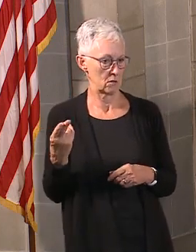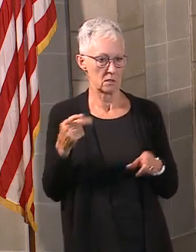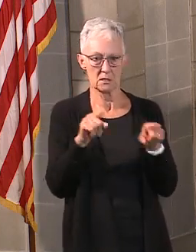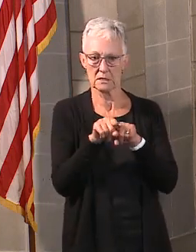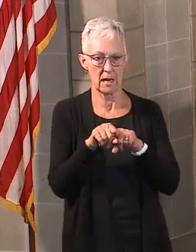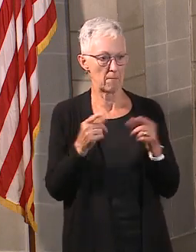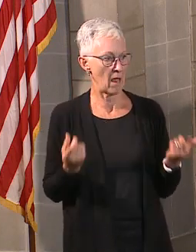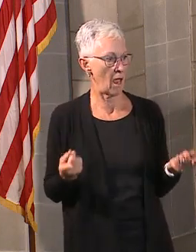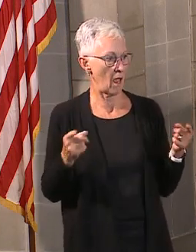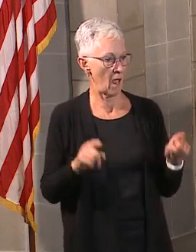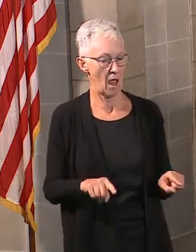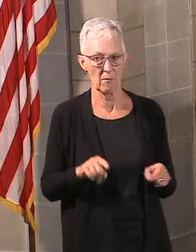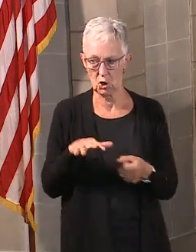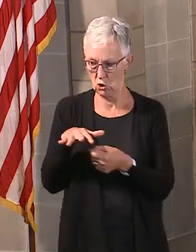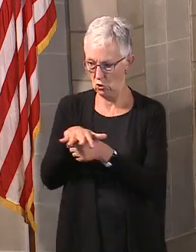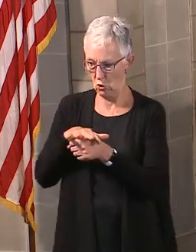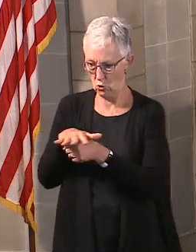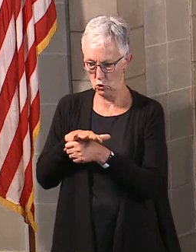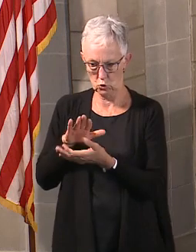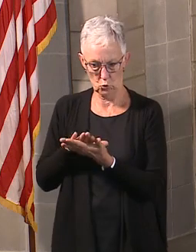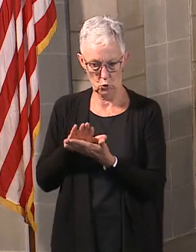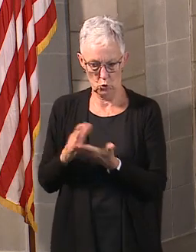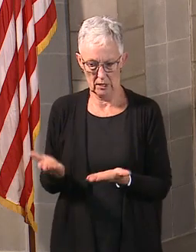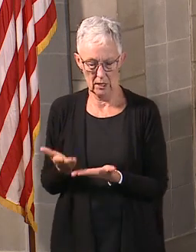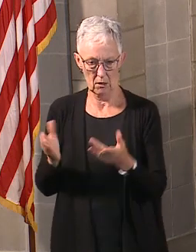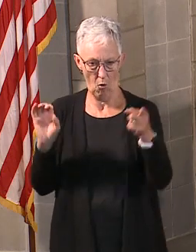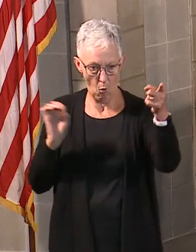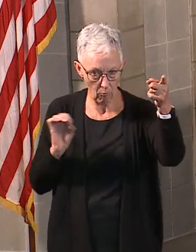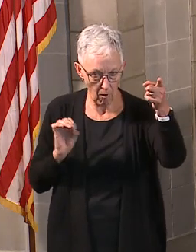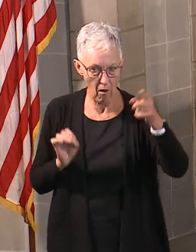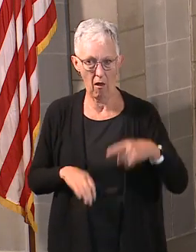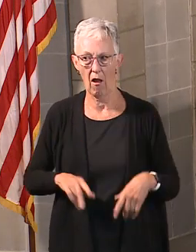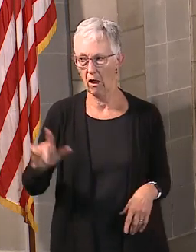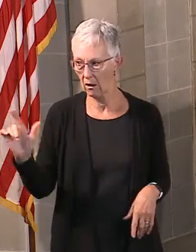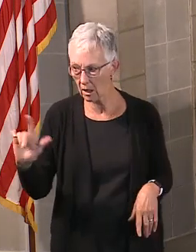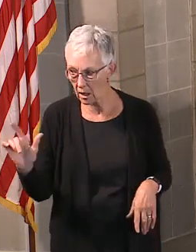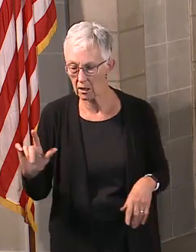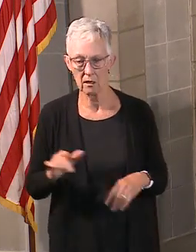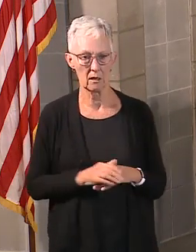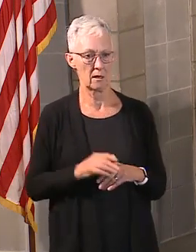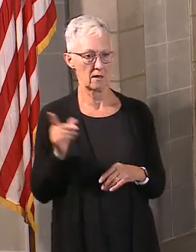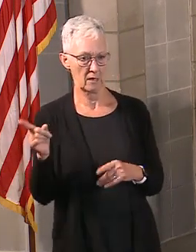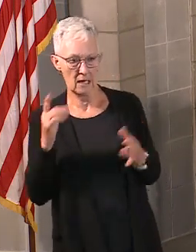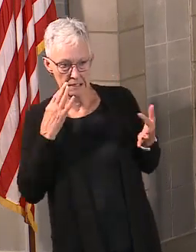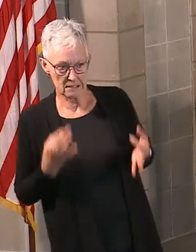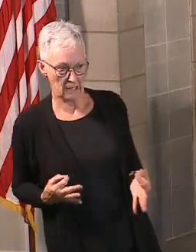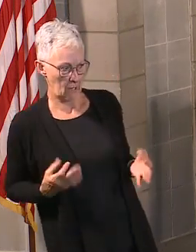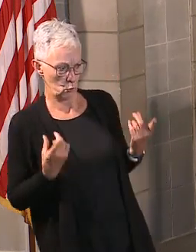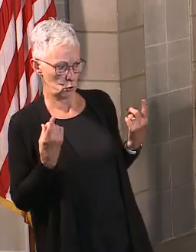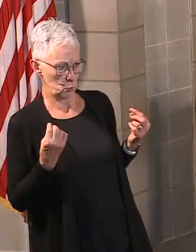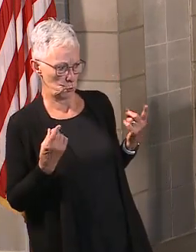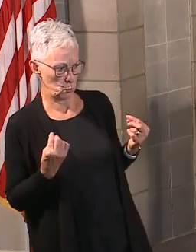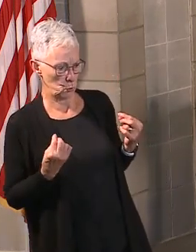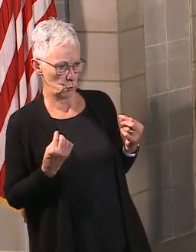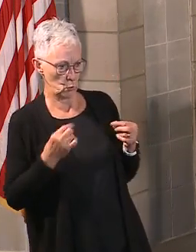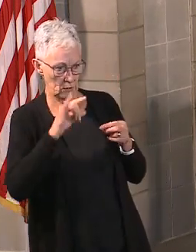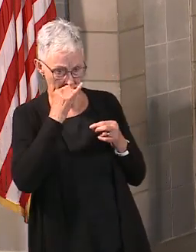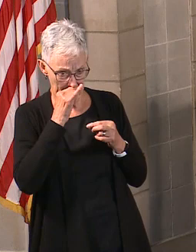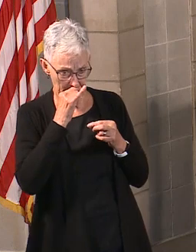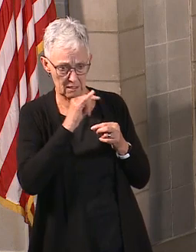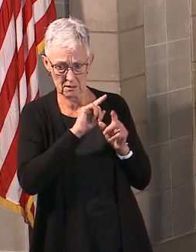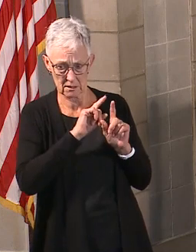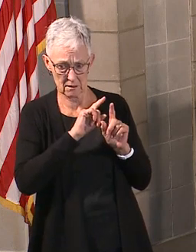thing, made great decisions with regard to how they were going to handle kids and going to spring break and coming back going to spring break and